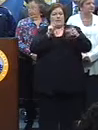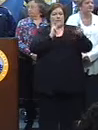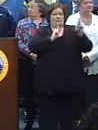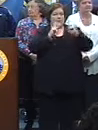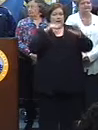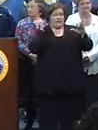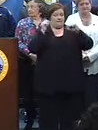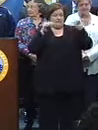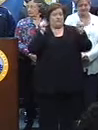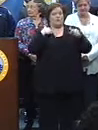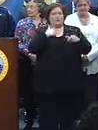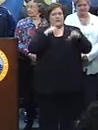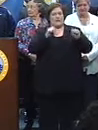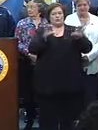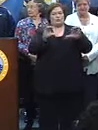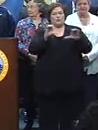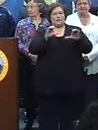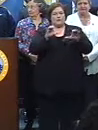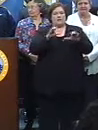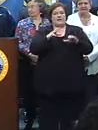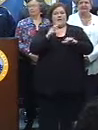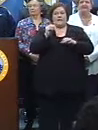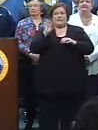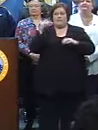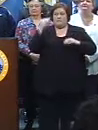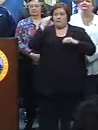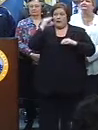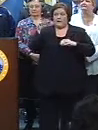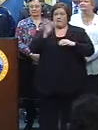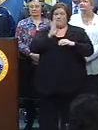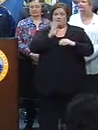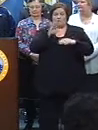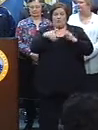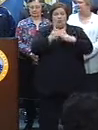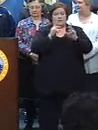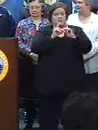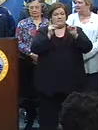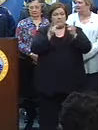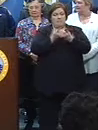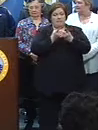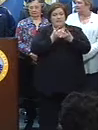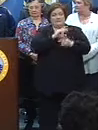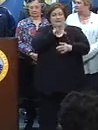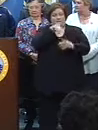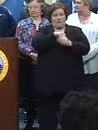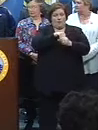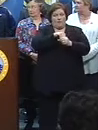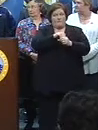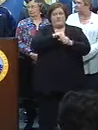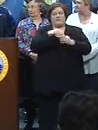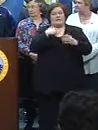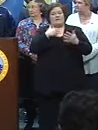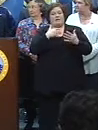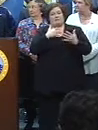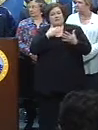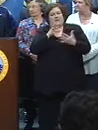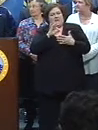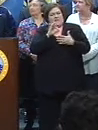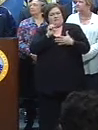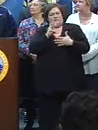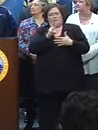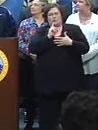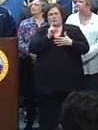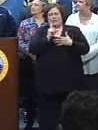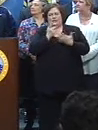we were able to do it all together. The mayor mentioned all the departments that were involved. They were quite a few. It really